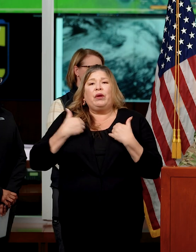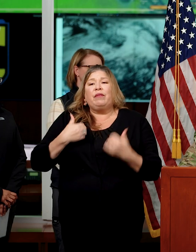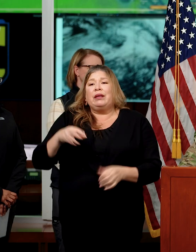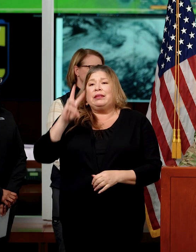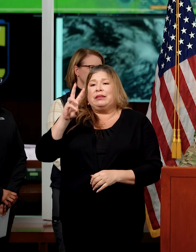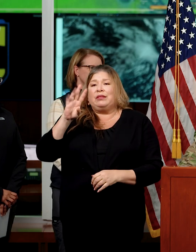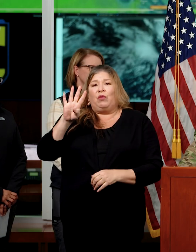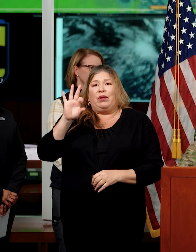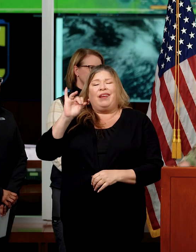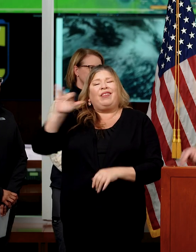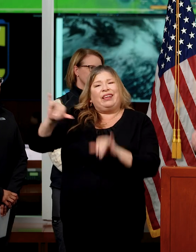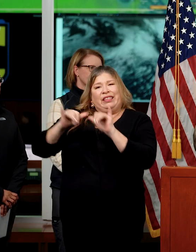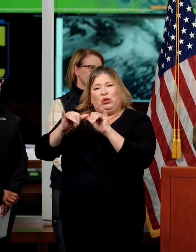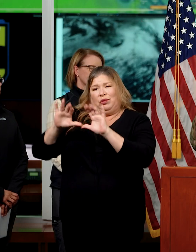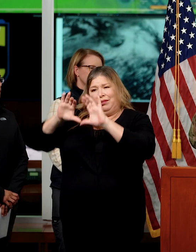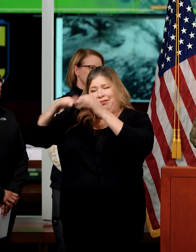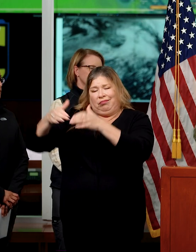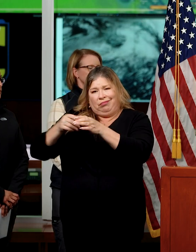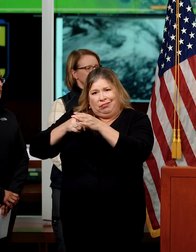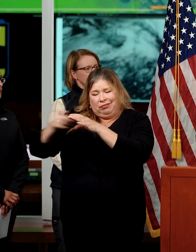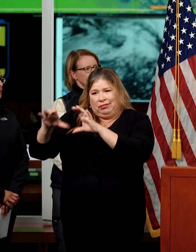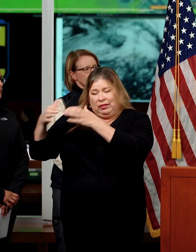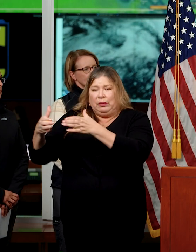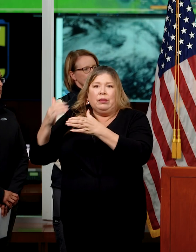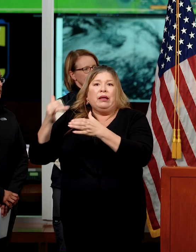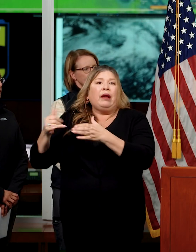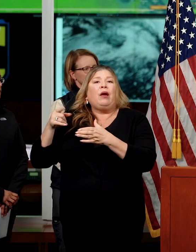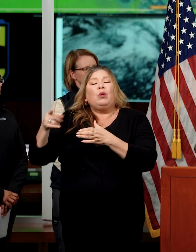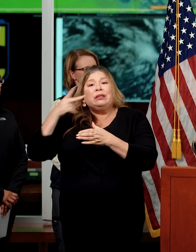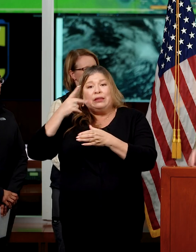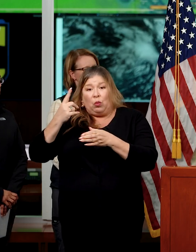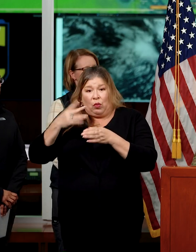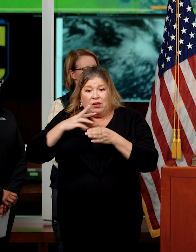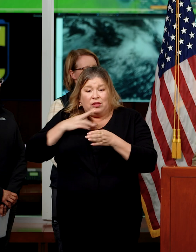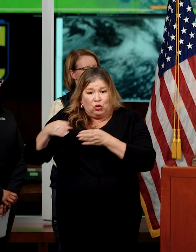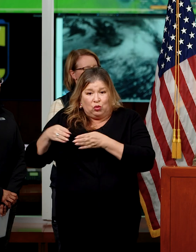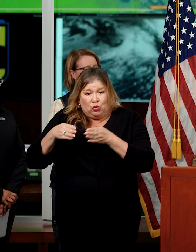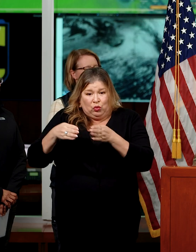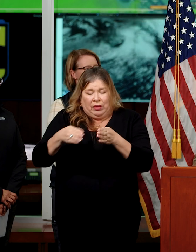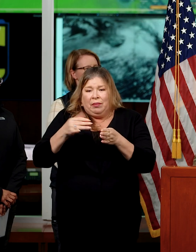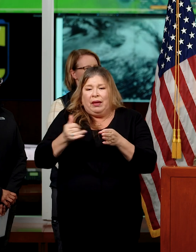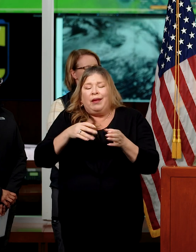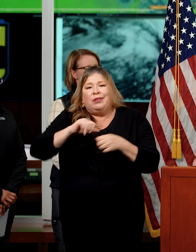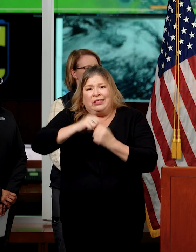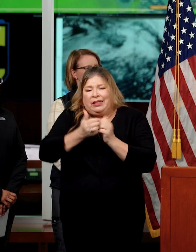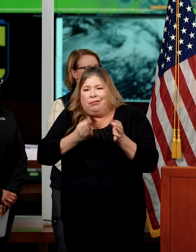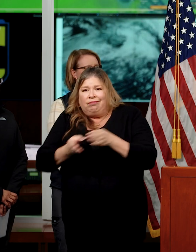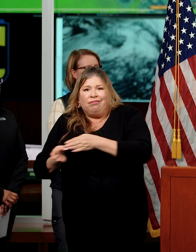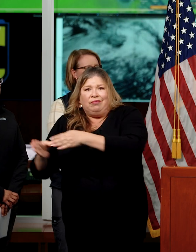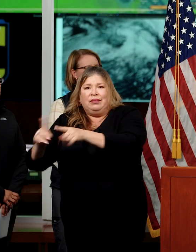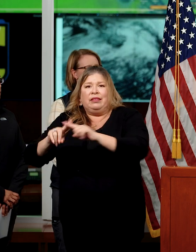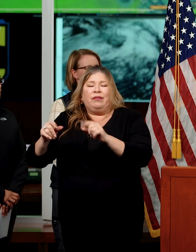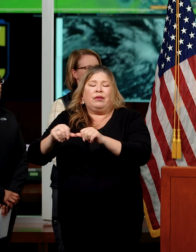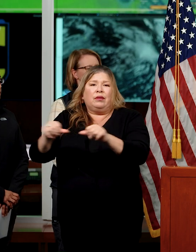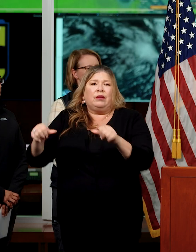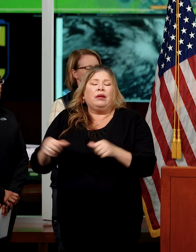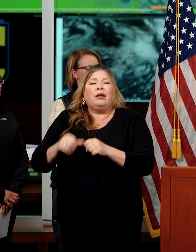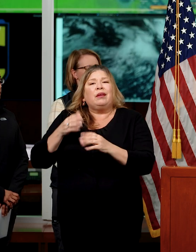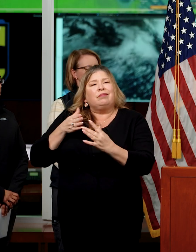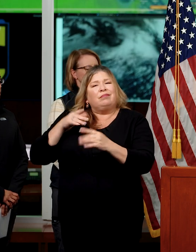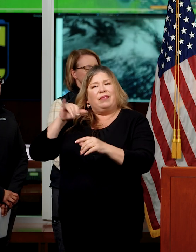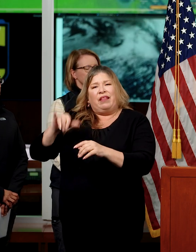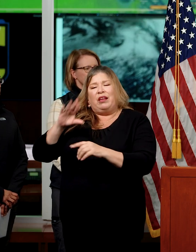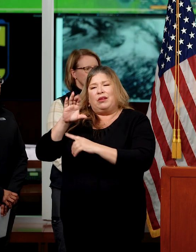Engineer Company. They are rerouting a stream at the San Ysidro Creek right at the Randall Road